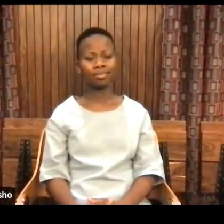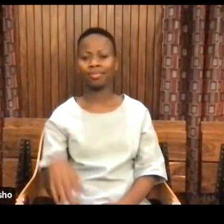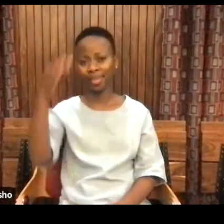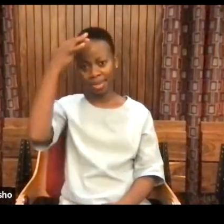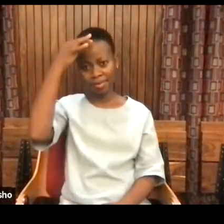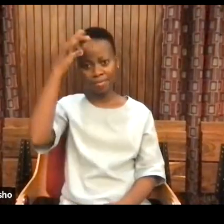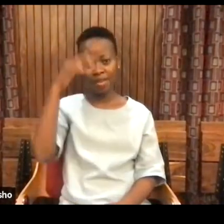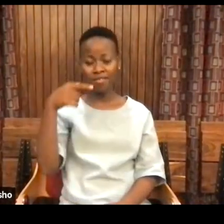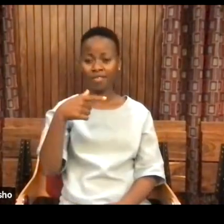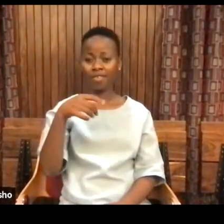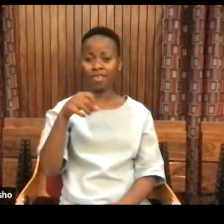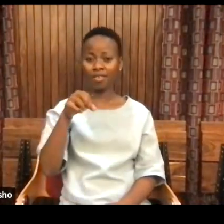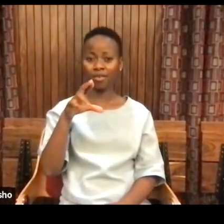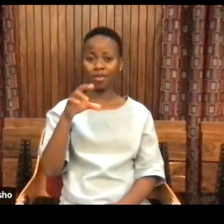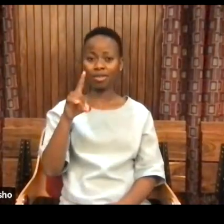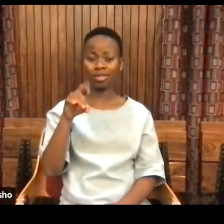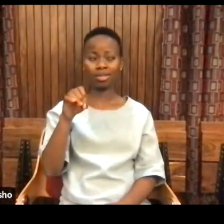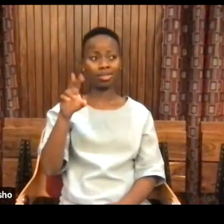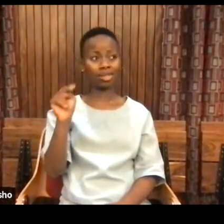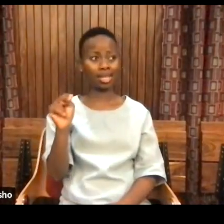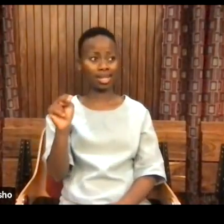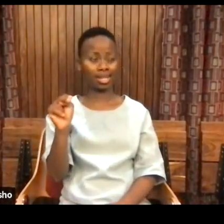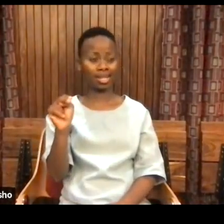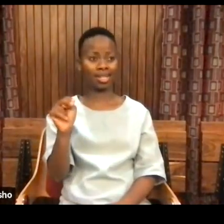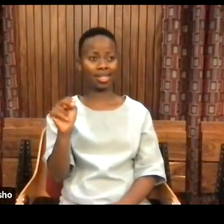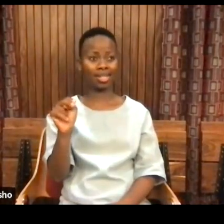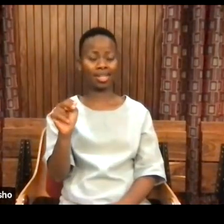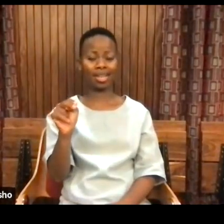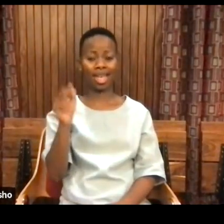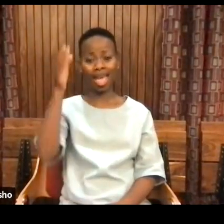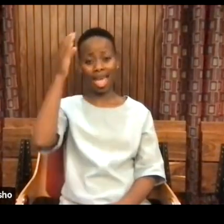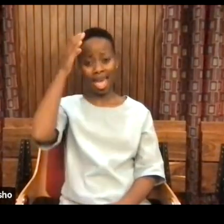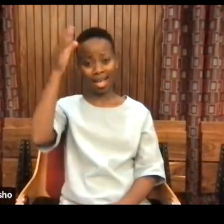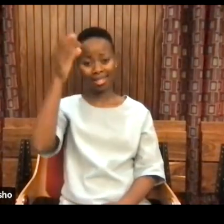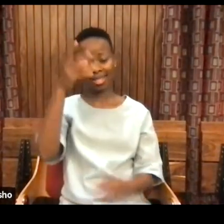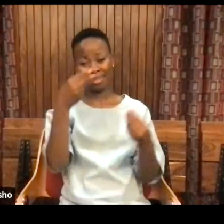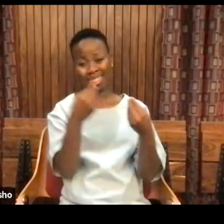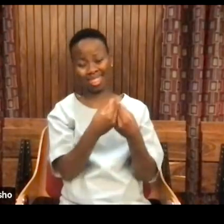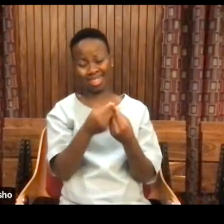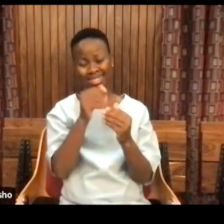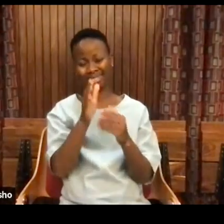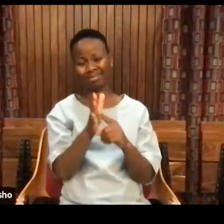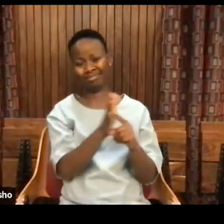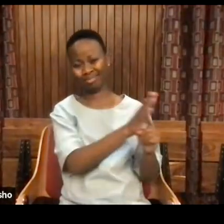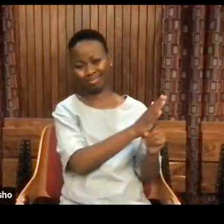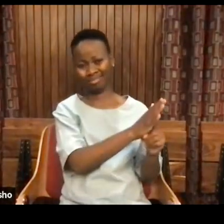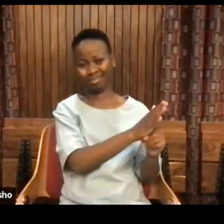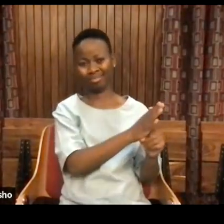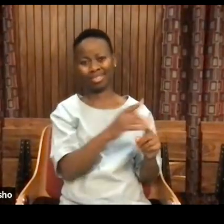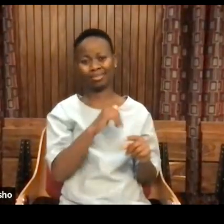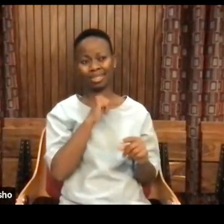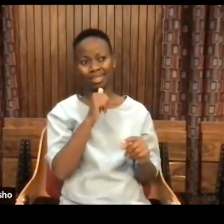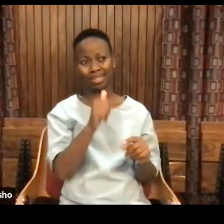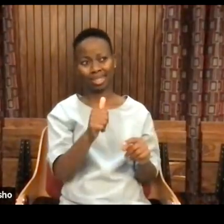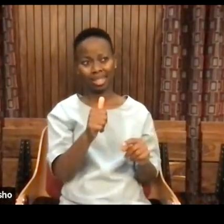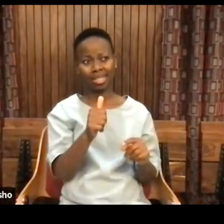I'm going to cut through the academic stuff and I'm going to say, do this.